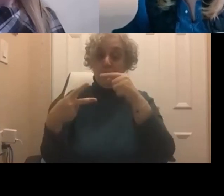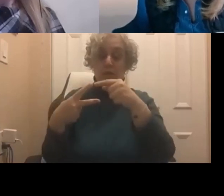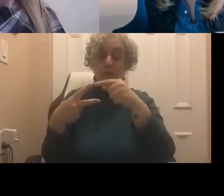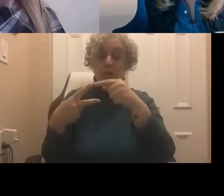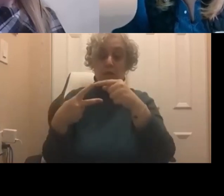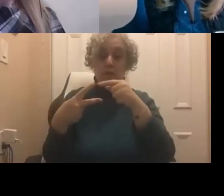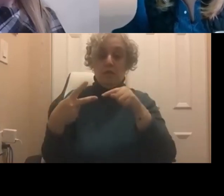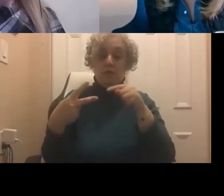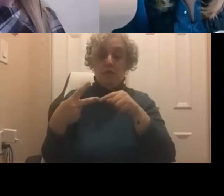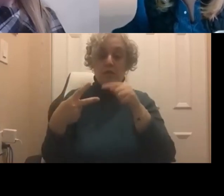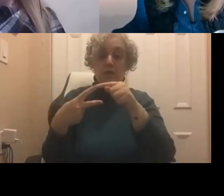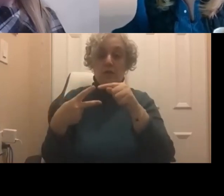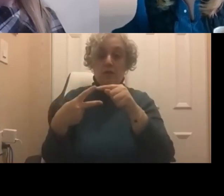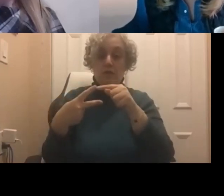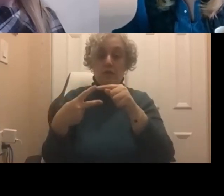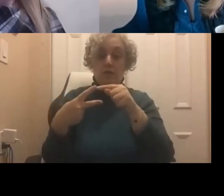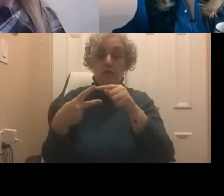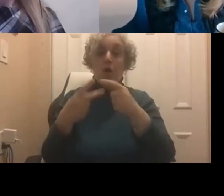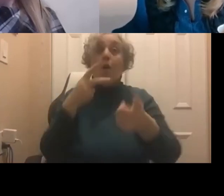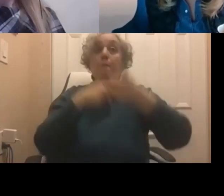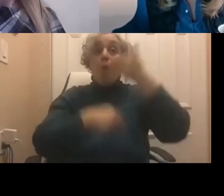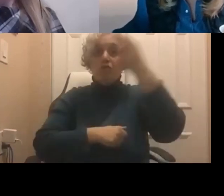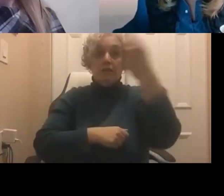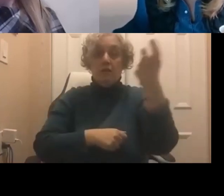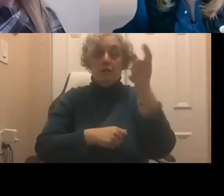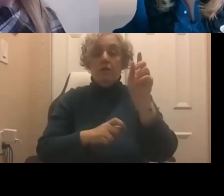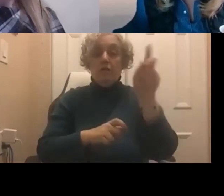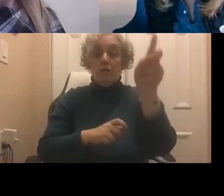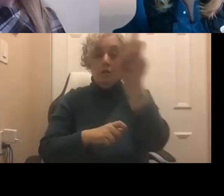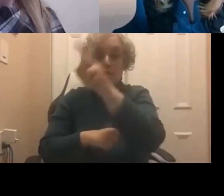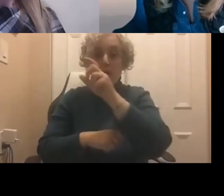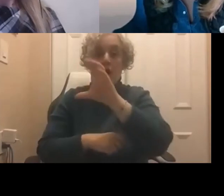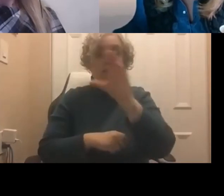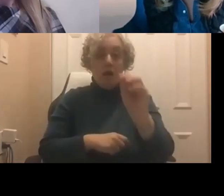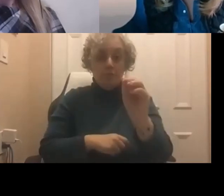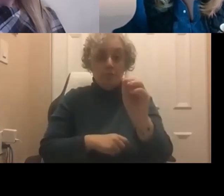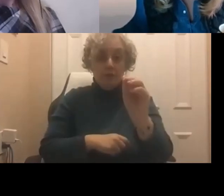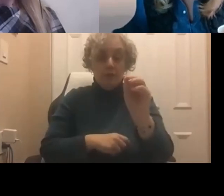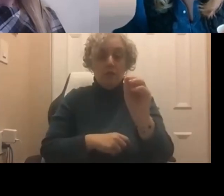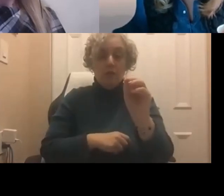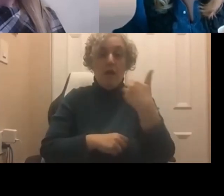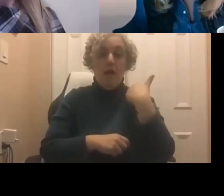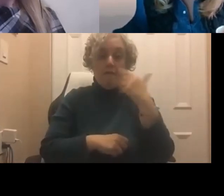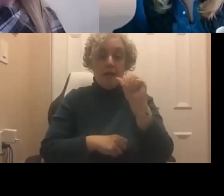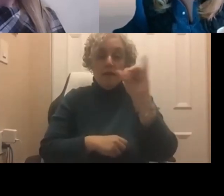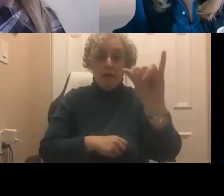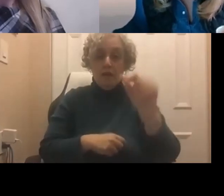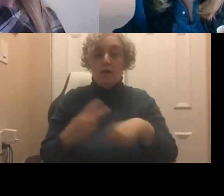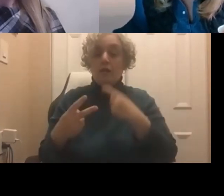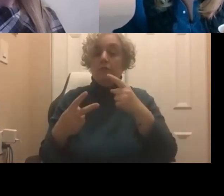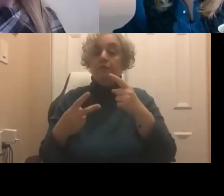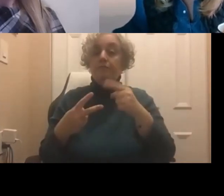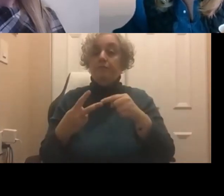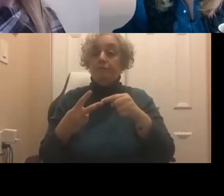bulk of companies that react to regulations, and one are very few companies